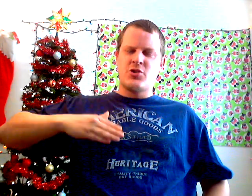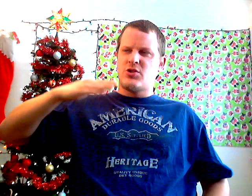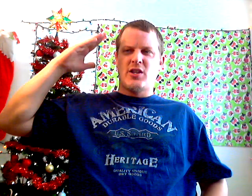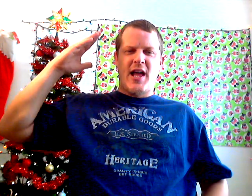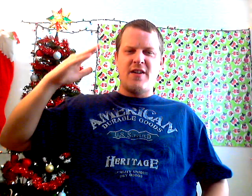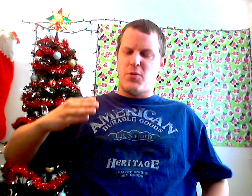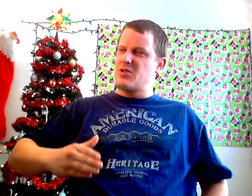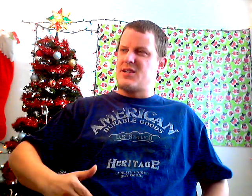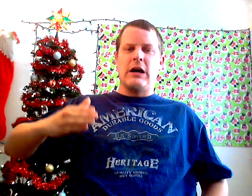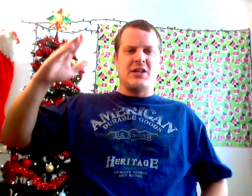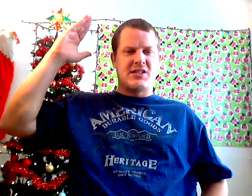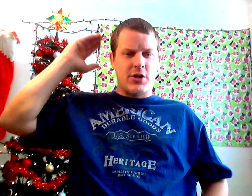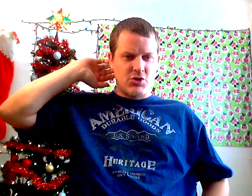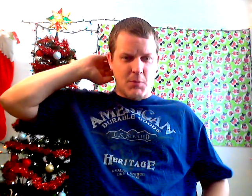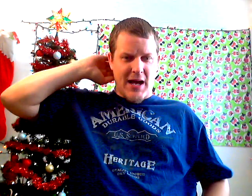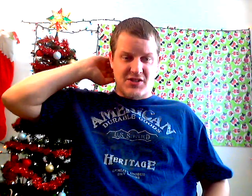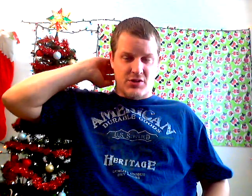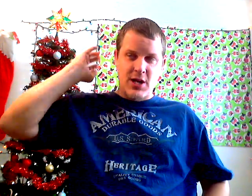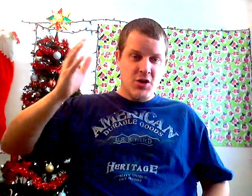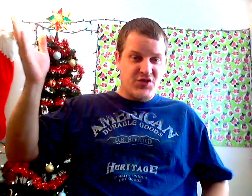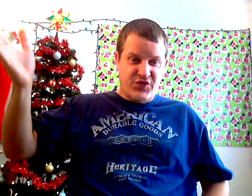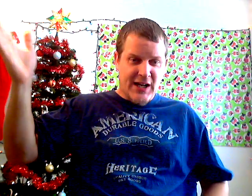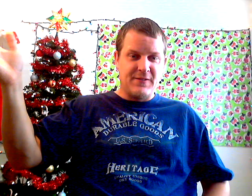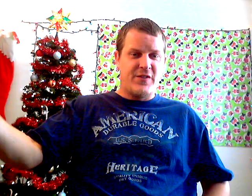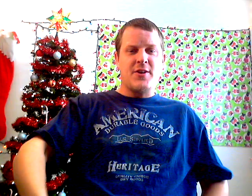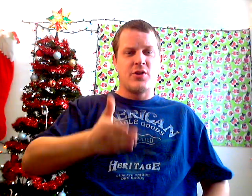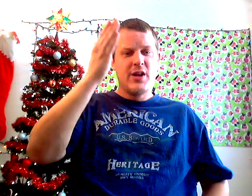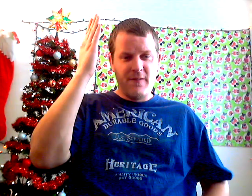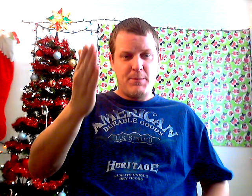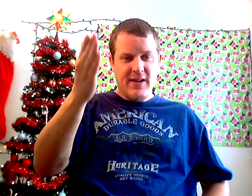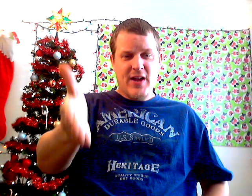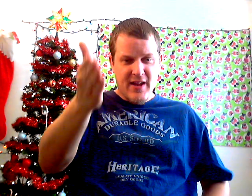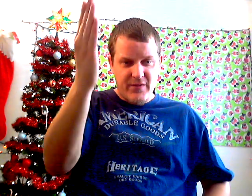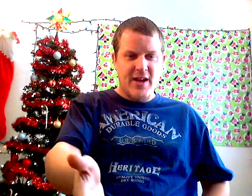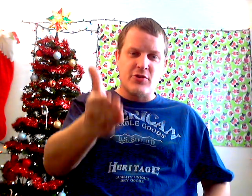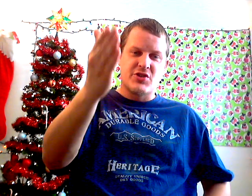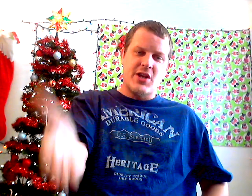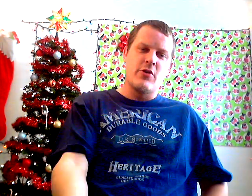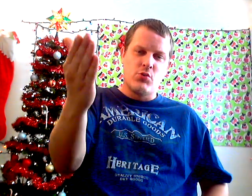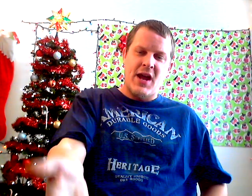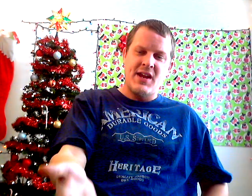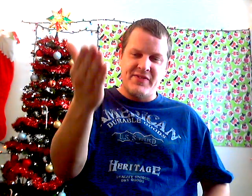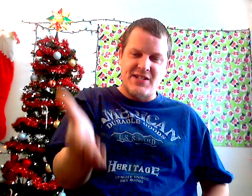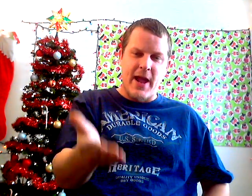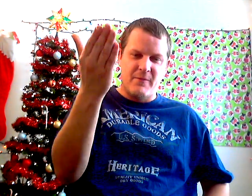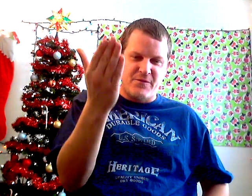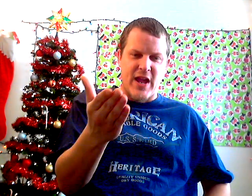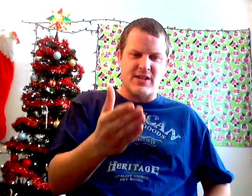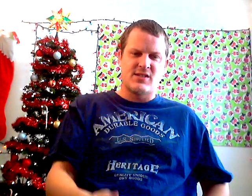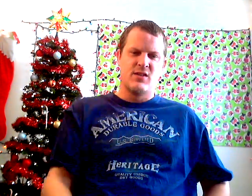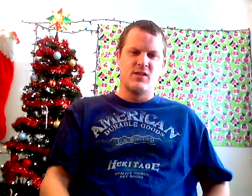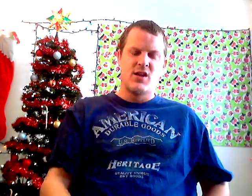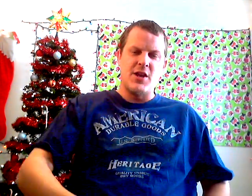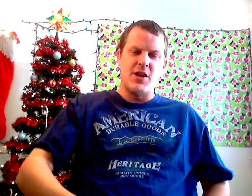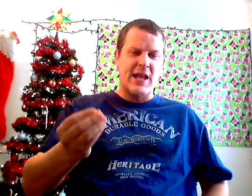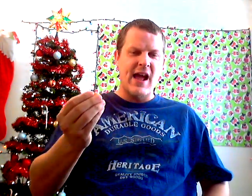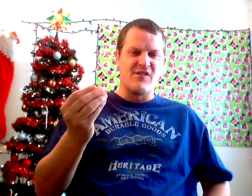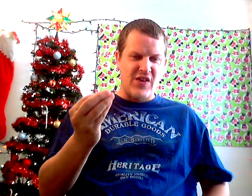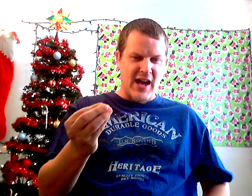larger-than-life personalities, the huge monsters. And here's fucking Vader, Big Van Vader, staring you right in the damn face. And you can't find